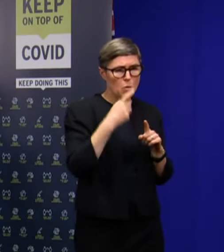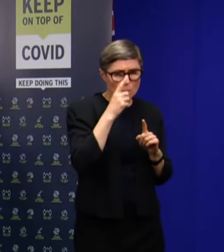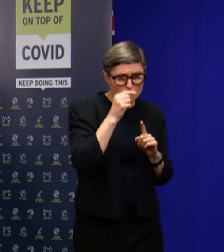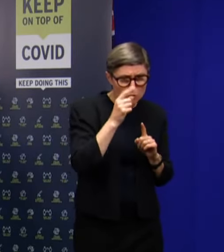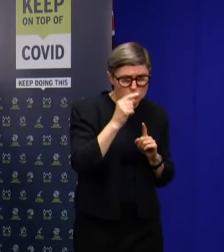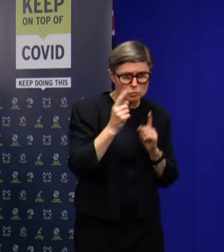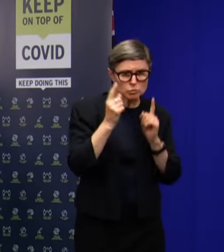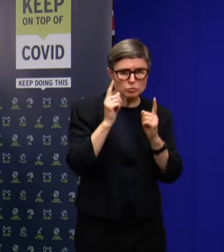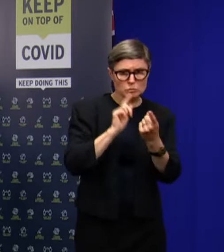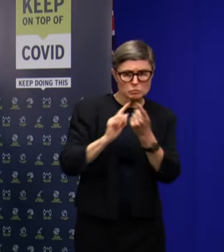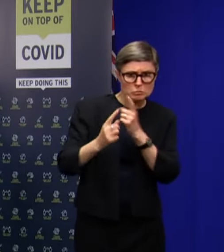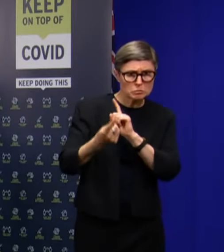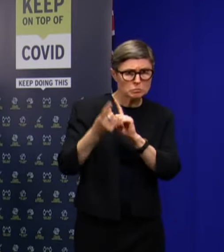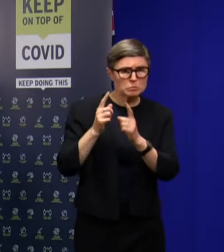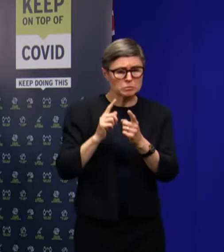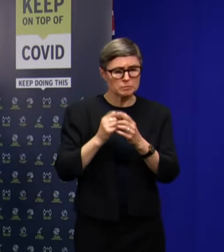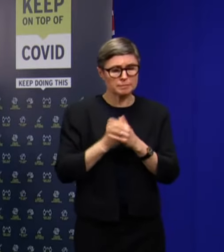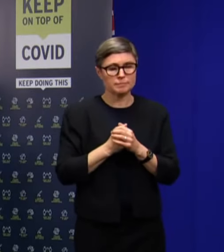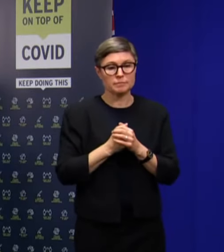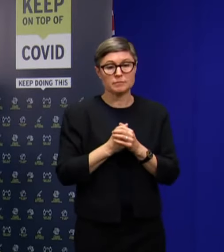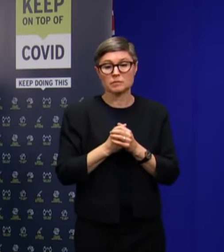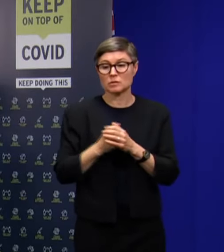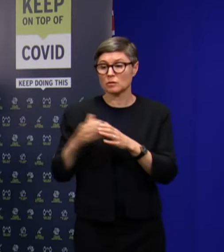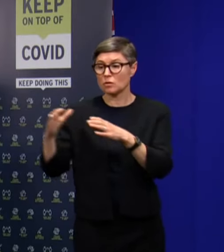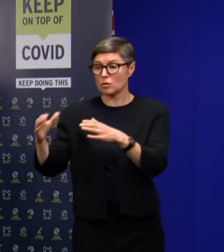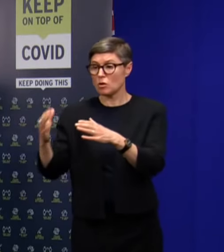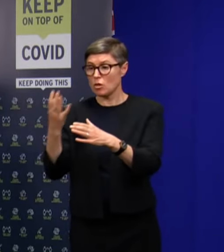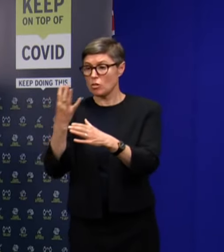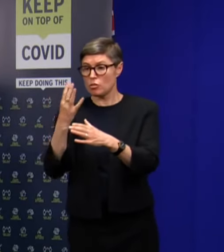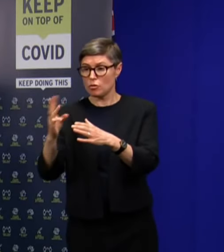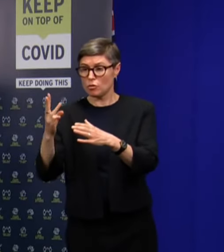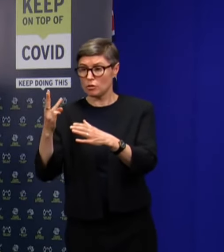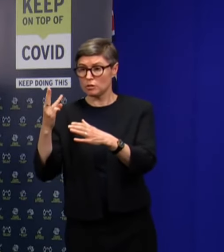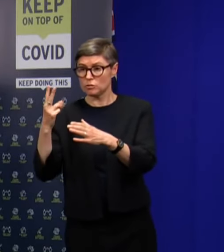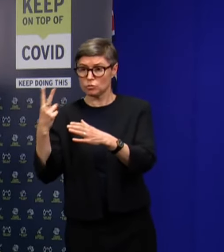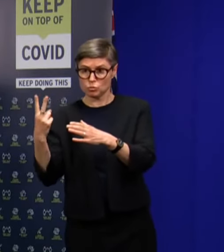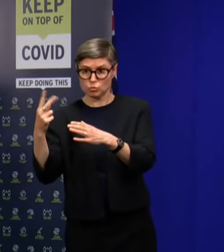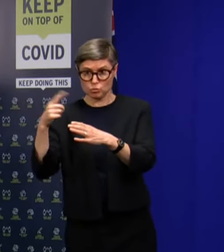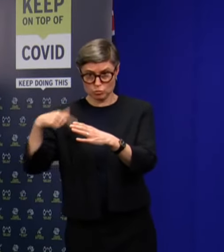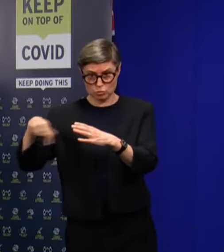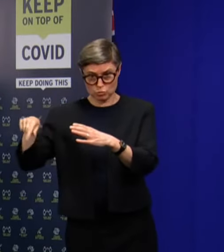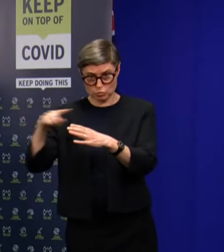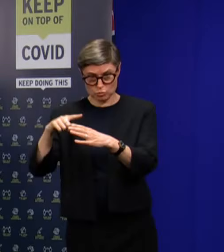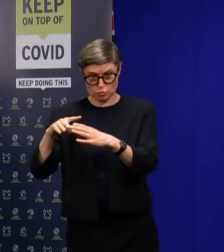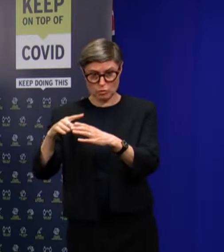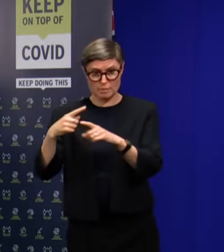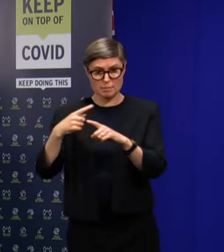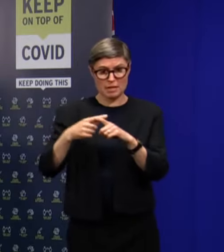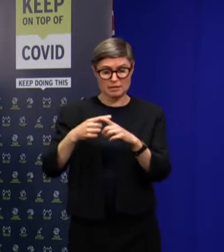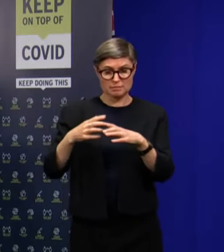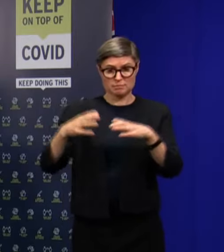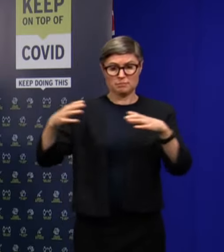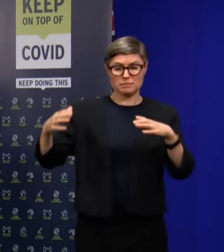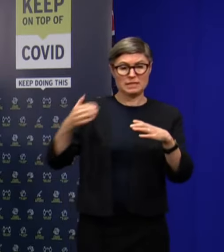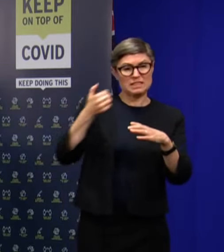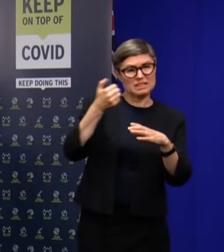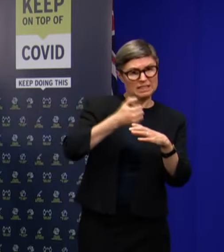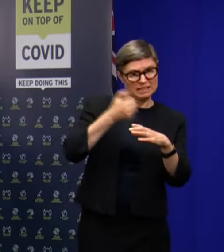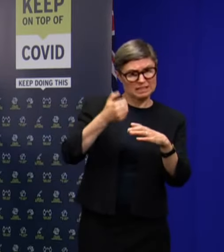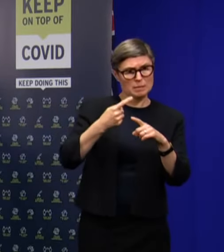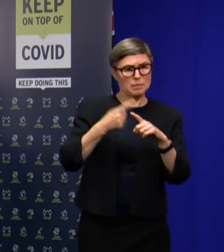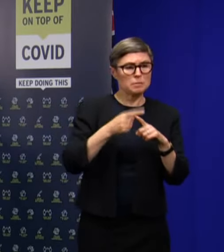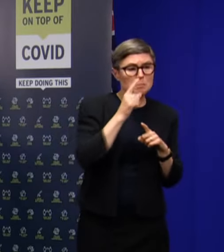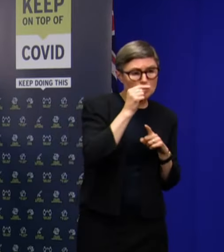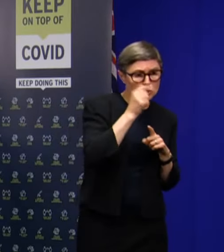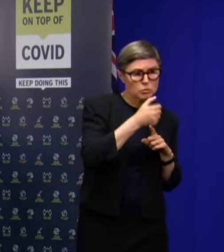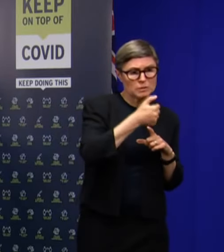And there are that group of 32, both the 16 casual contacts and the 16 that are being assessed are